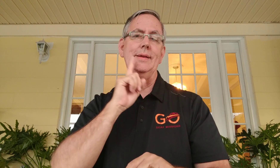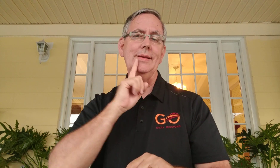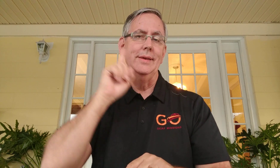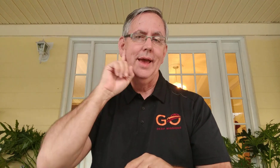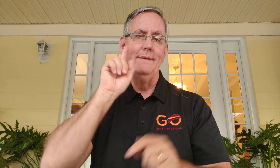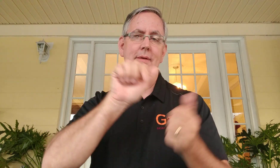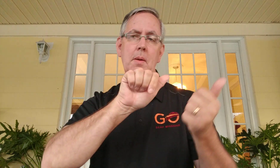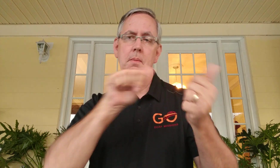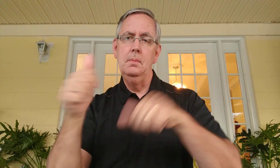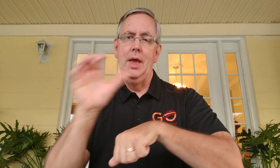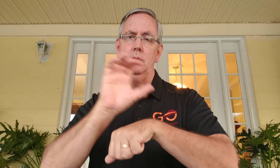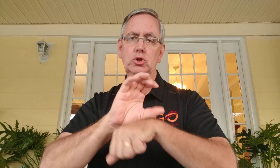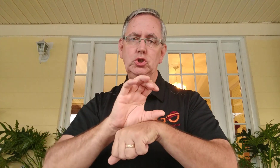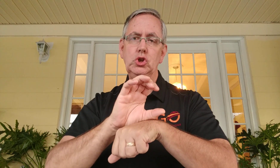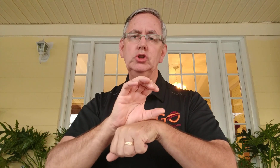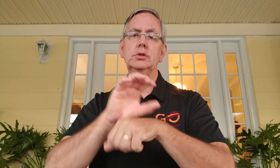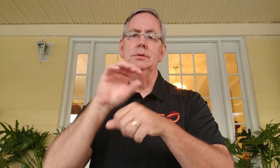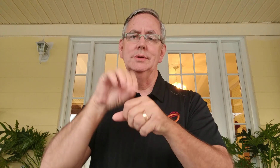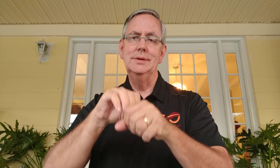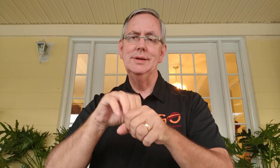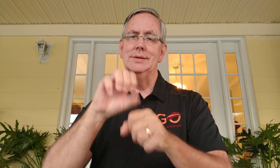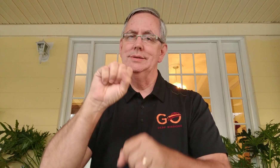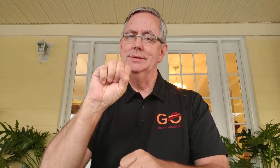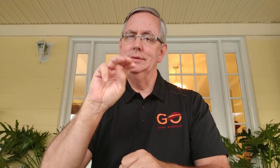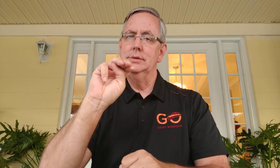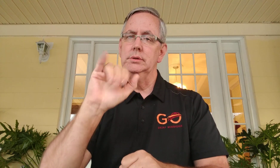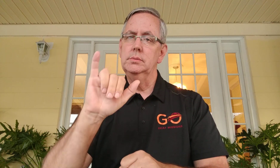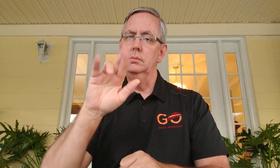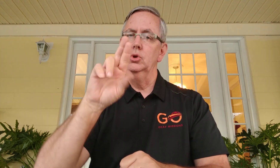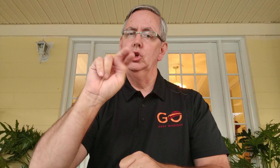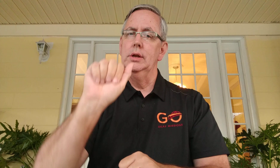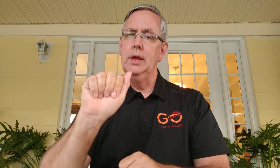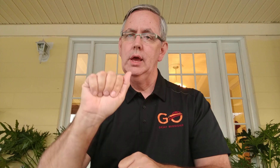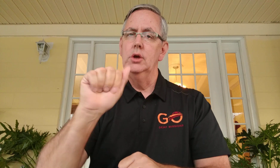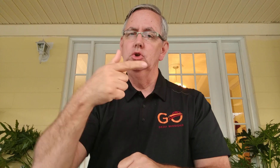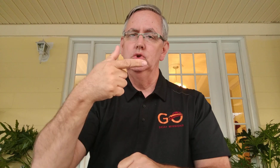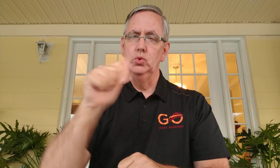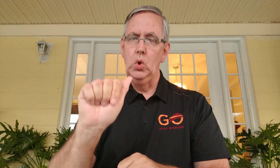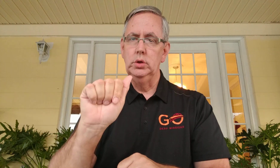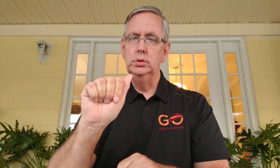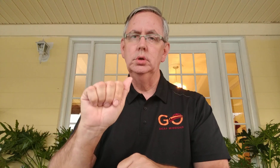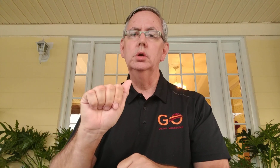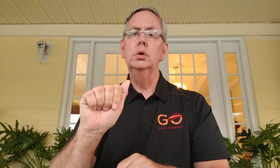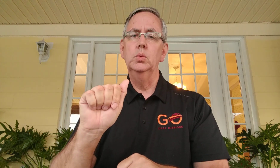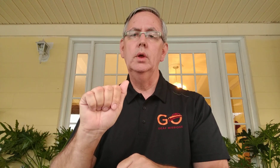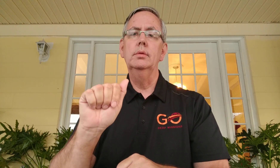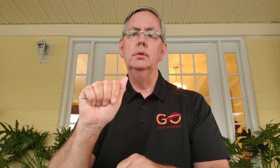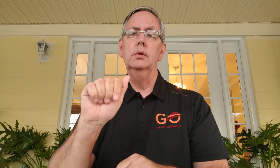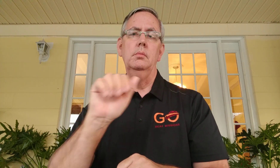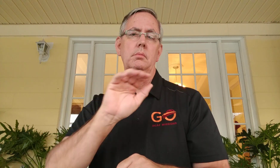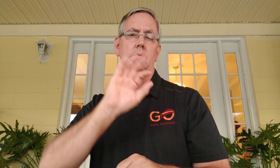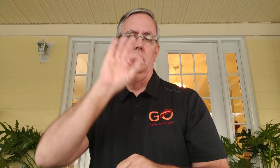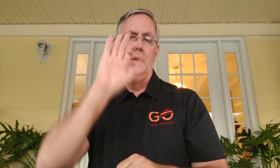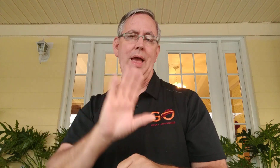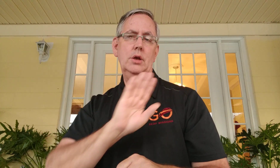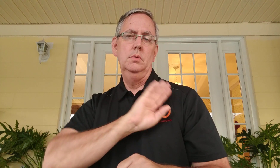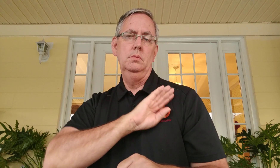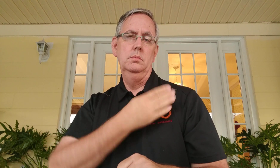I'd like to mention. One is Deaf Baptist Church in Smyrna, Georgia, where